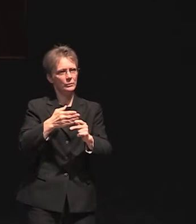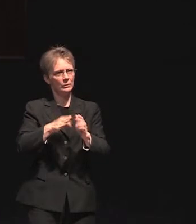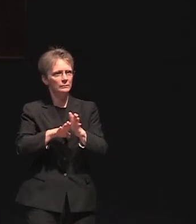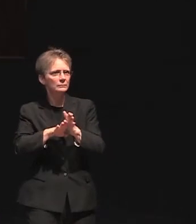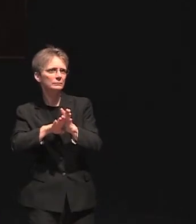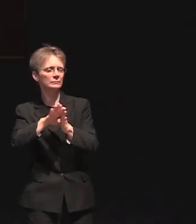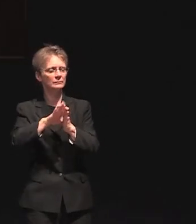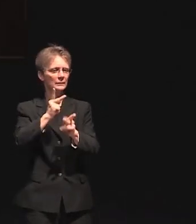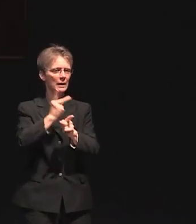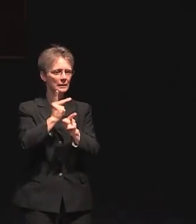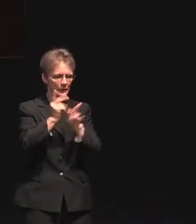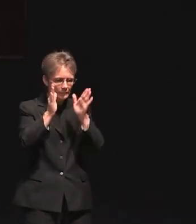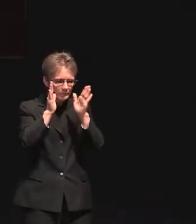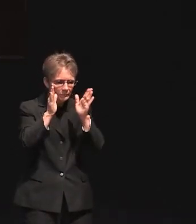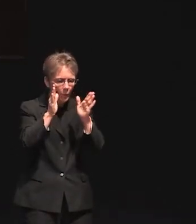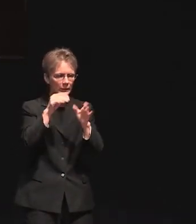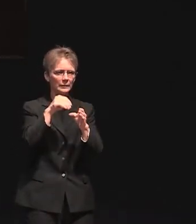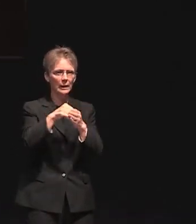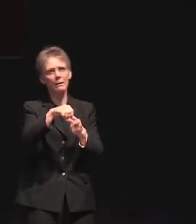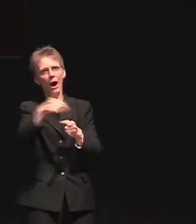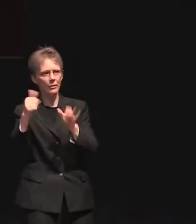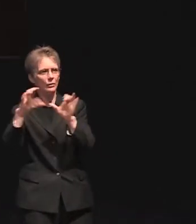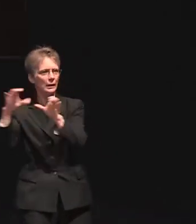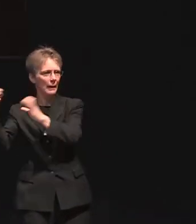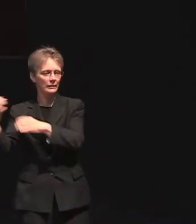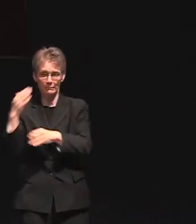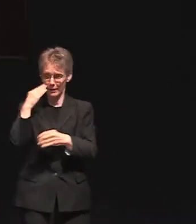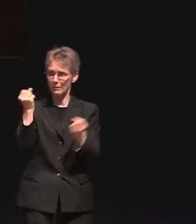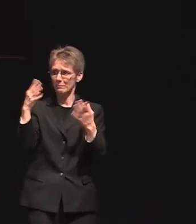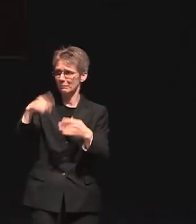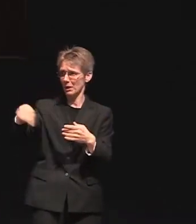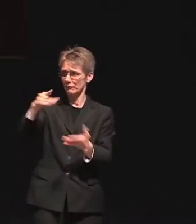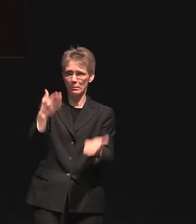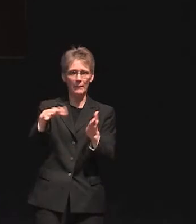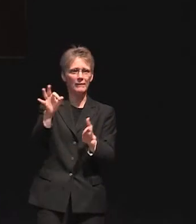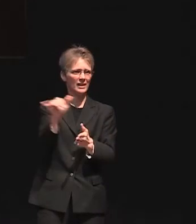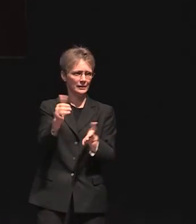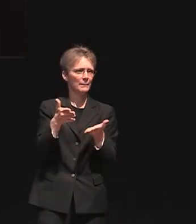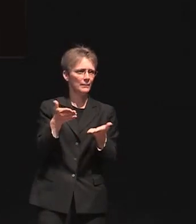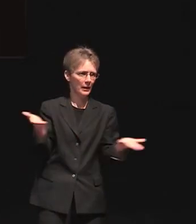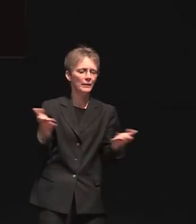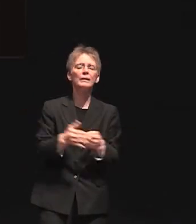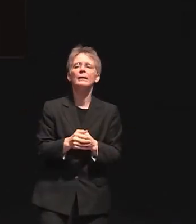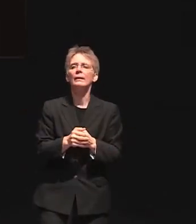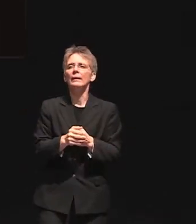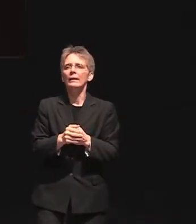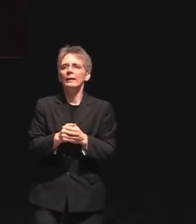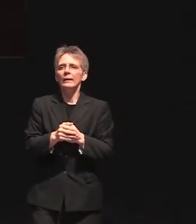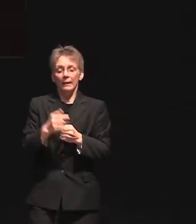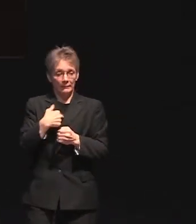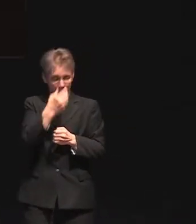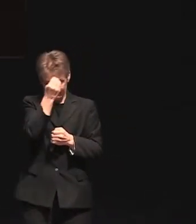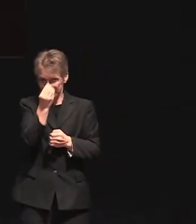needed in his academic classes and I know that many of you probably find the same thing. I will tell you